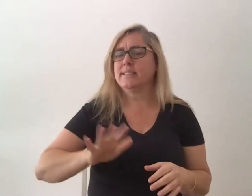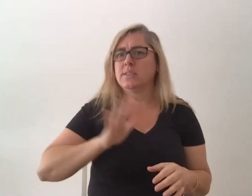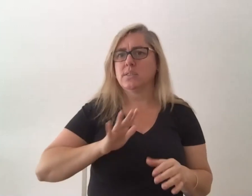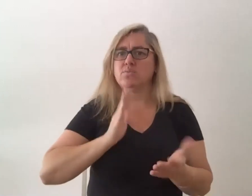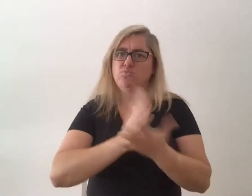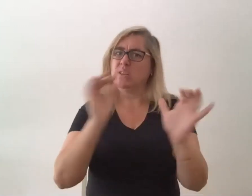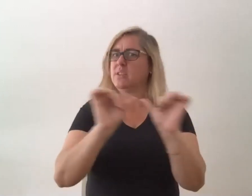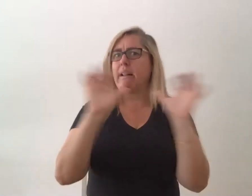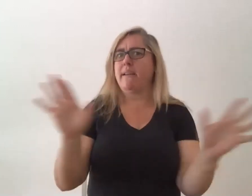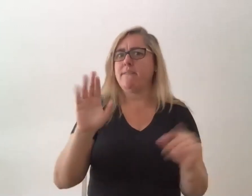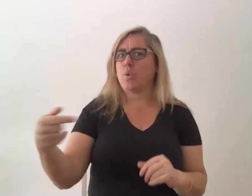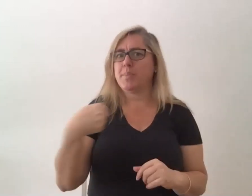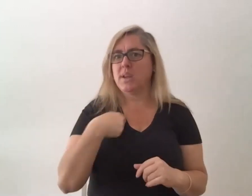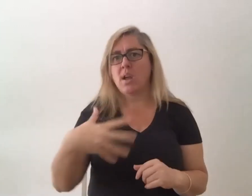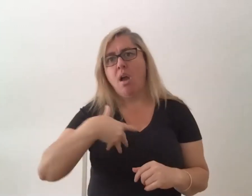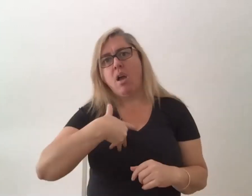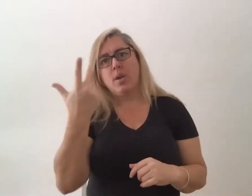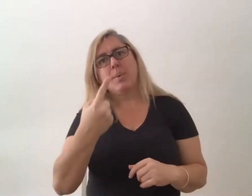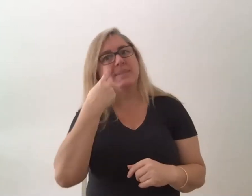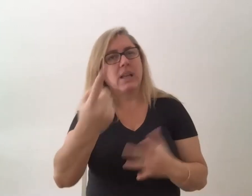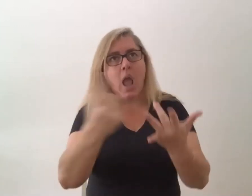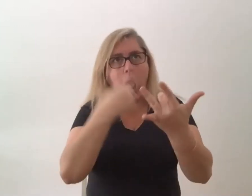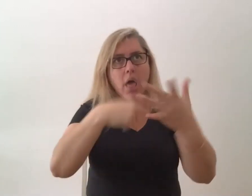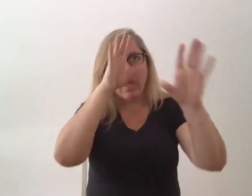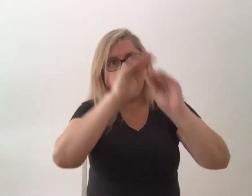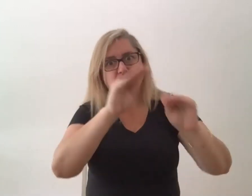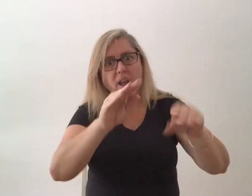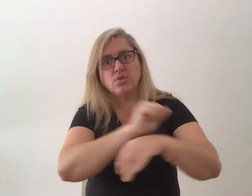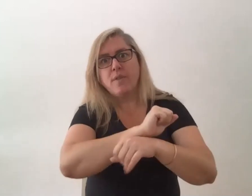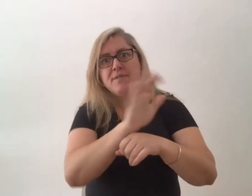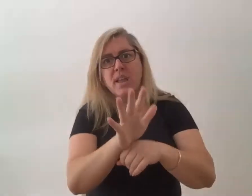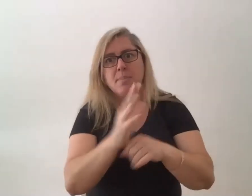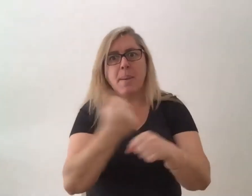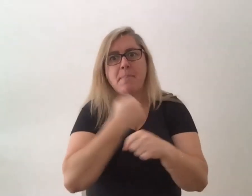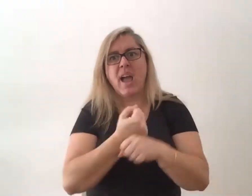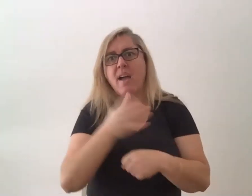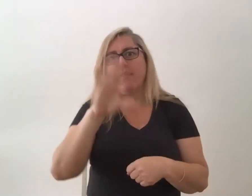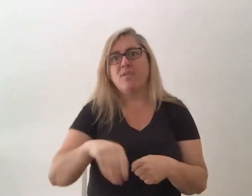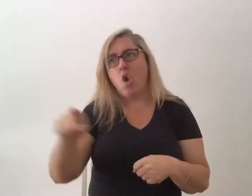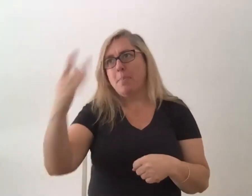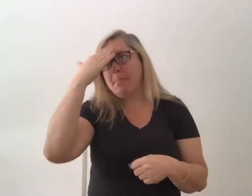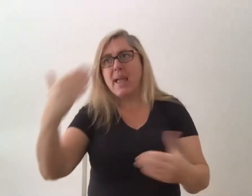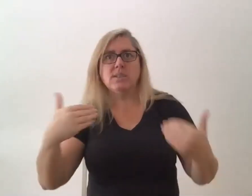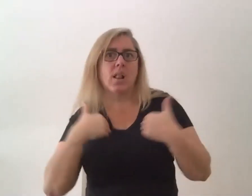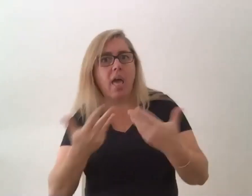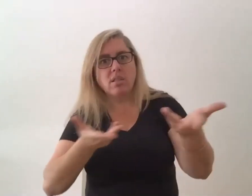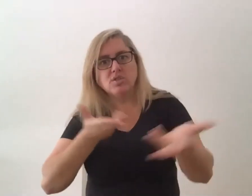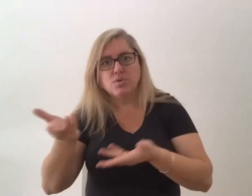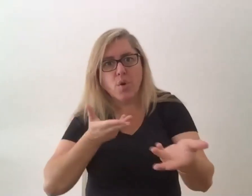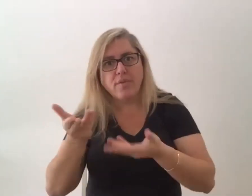didn't want to see another educational film made by you know a mental health service or a film student